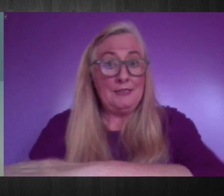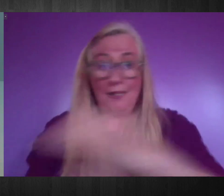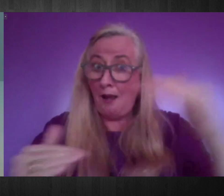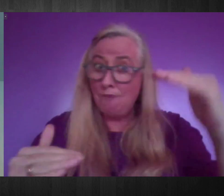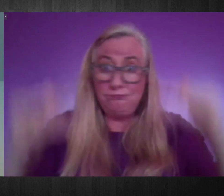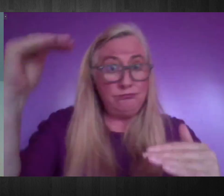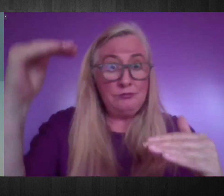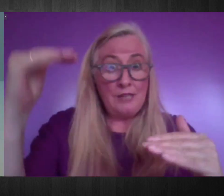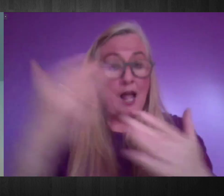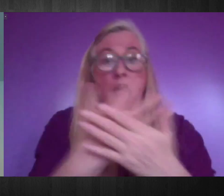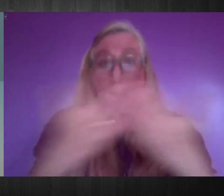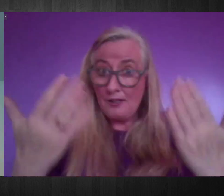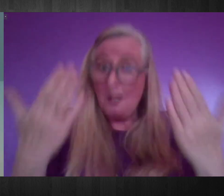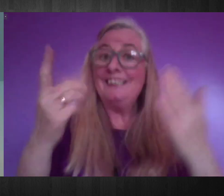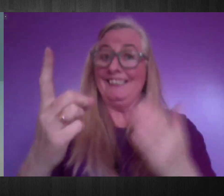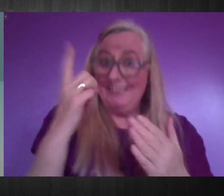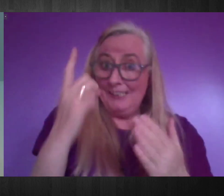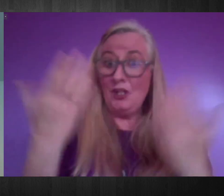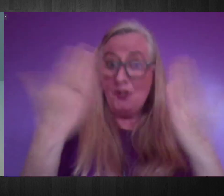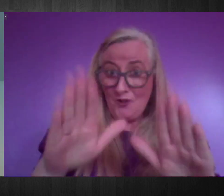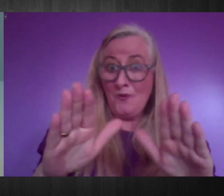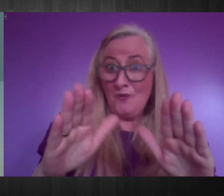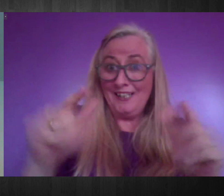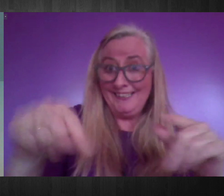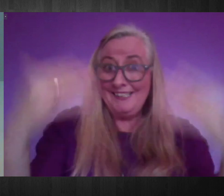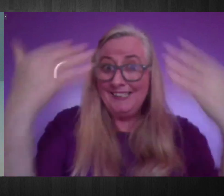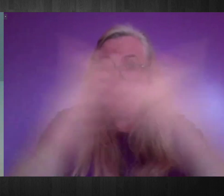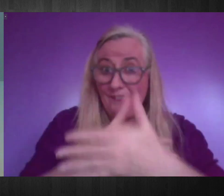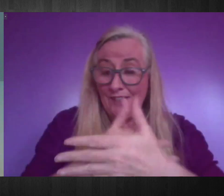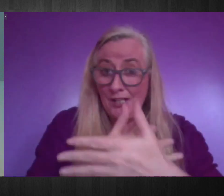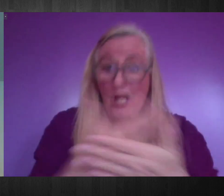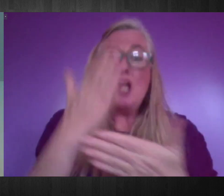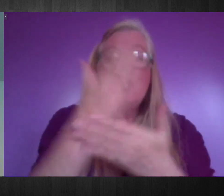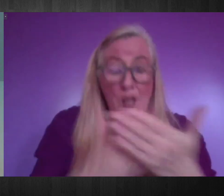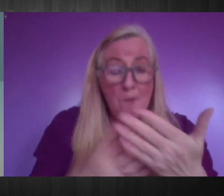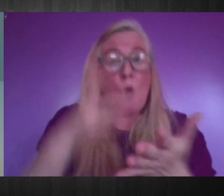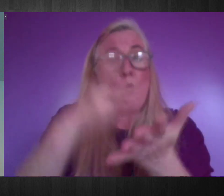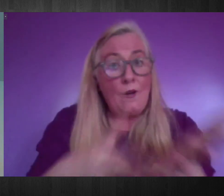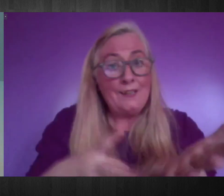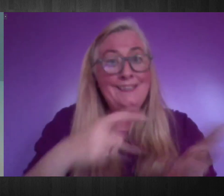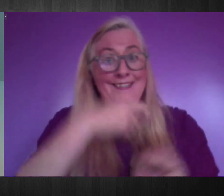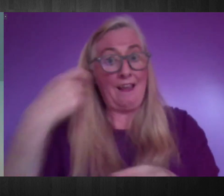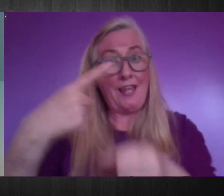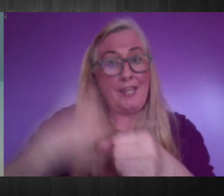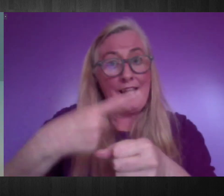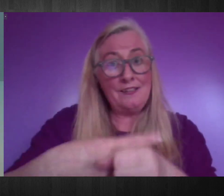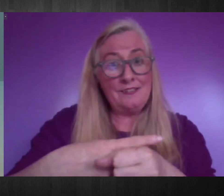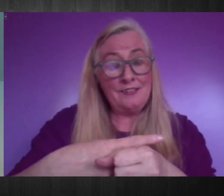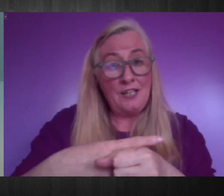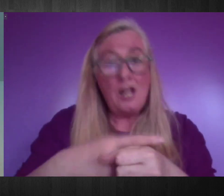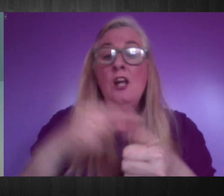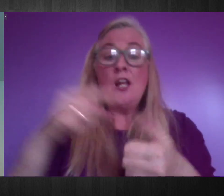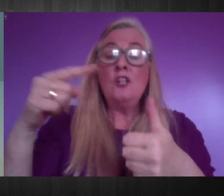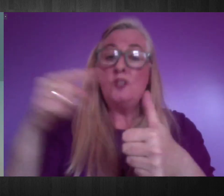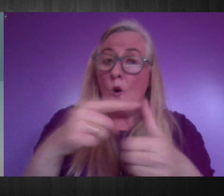have been highlighted by those presenting earlier this evening, but some are worth reiterating. The discourse associating